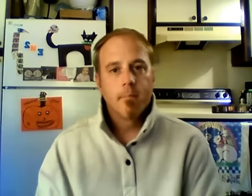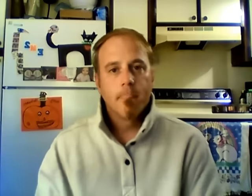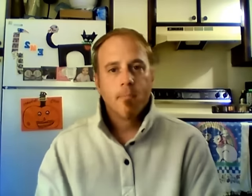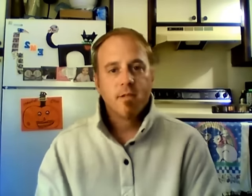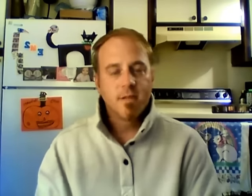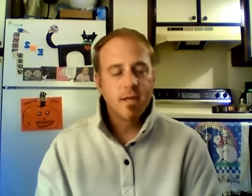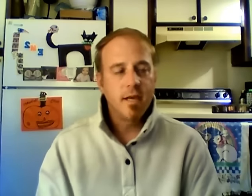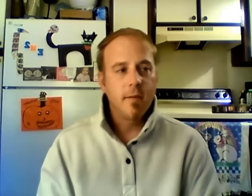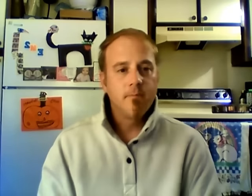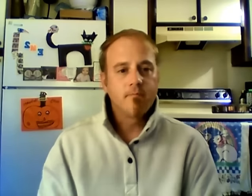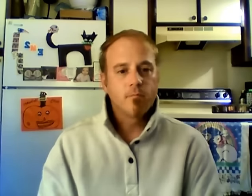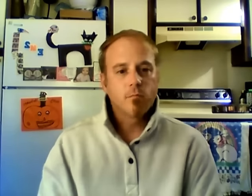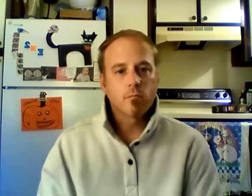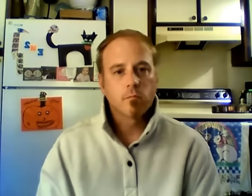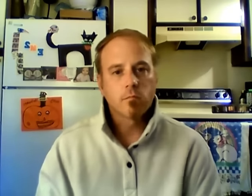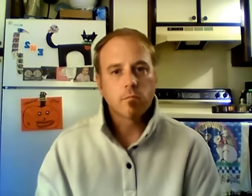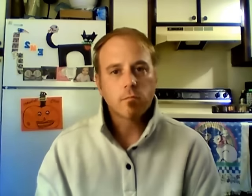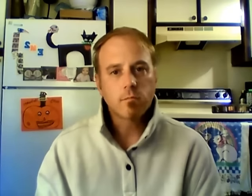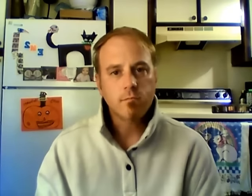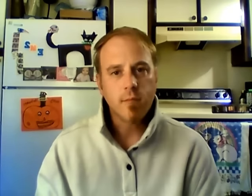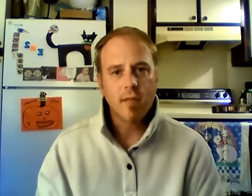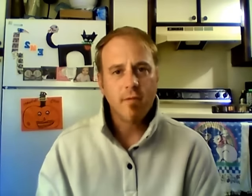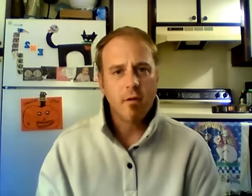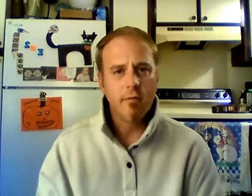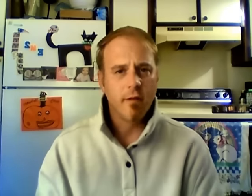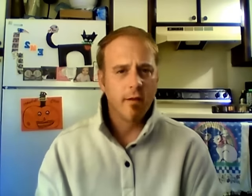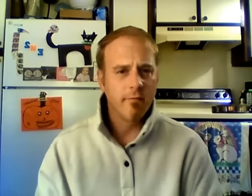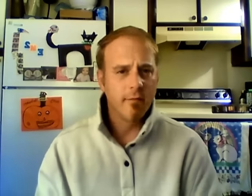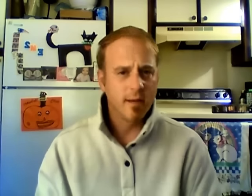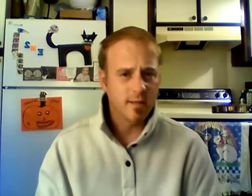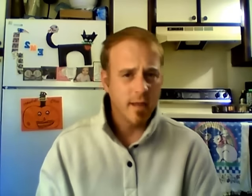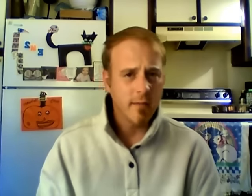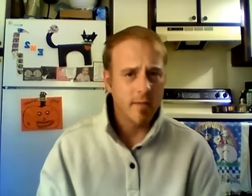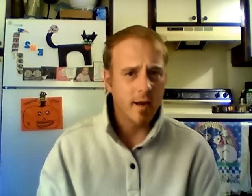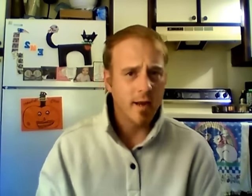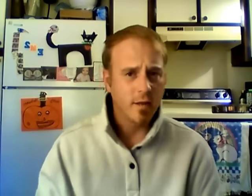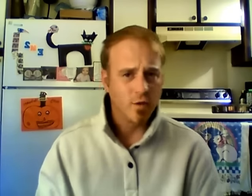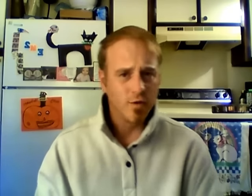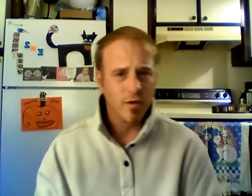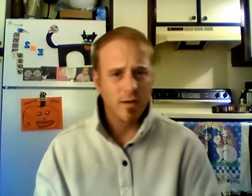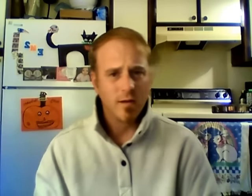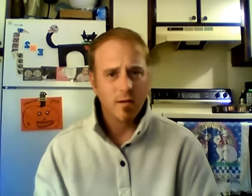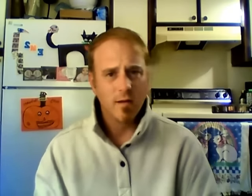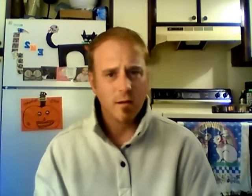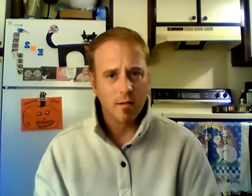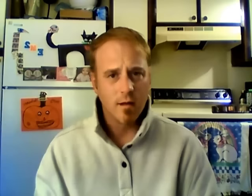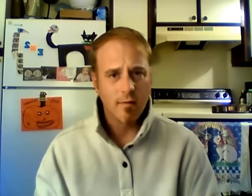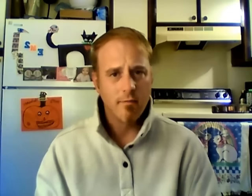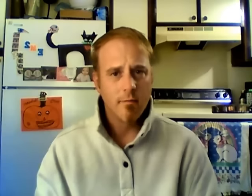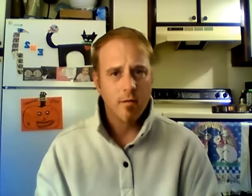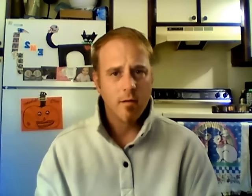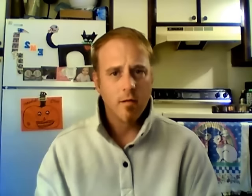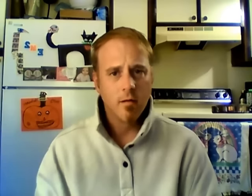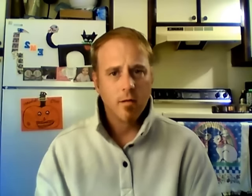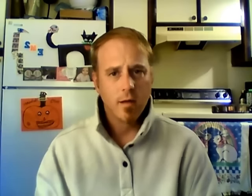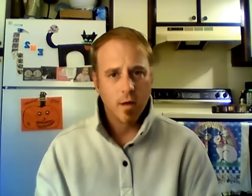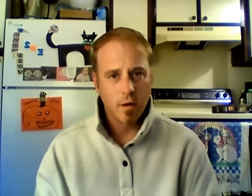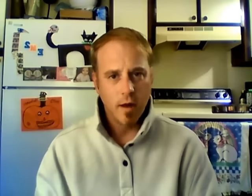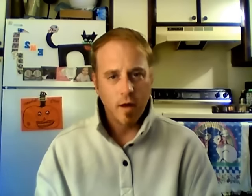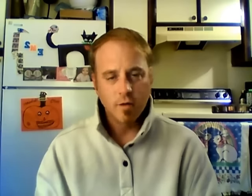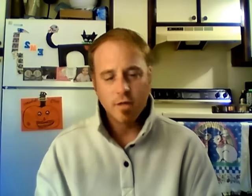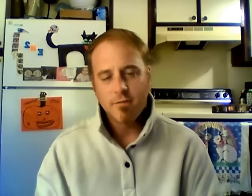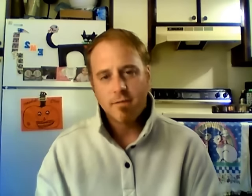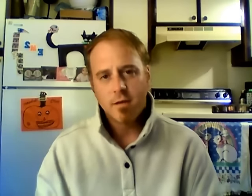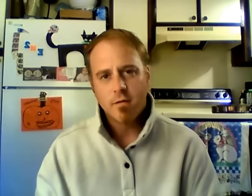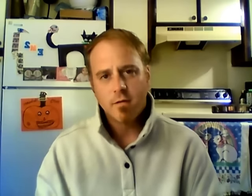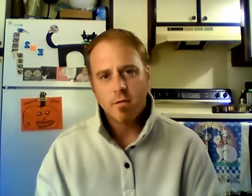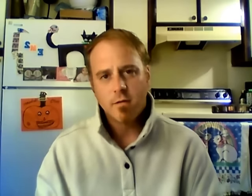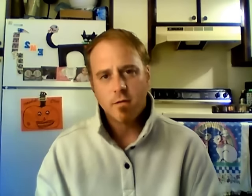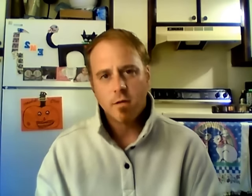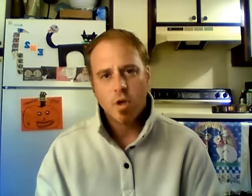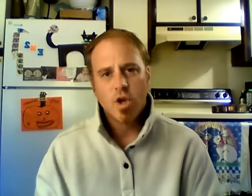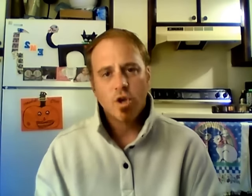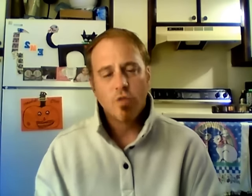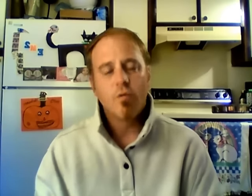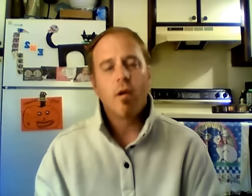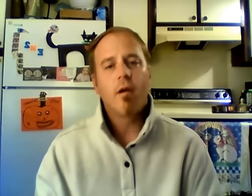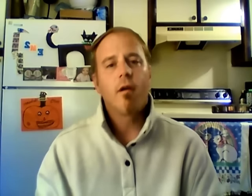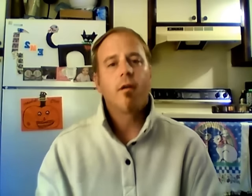You see, if you have enough excitement and joy and love in your energy field, you are